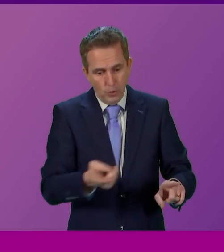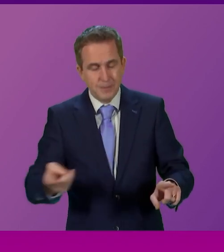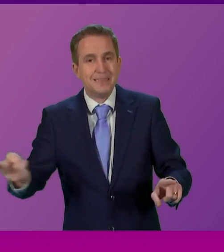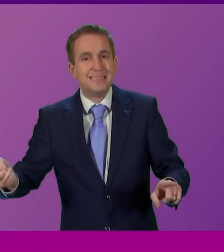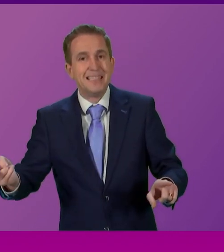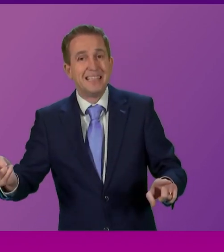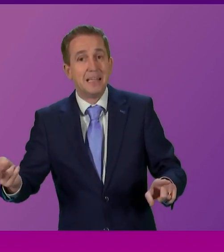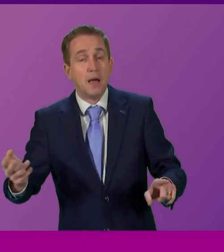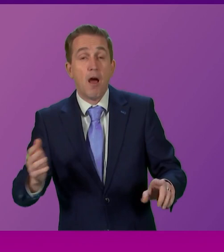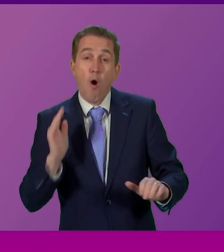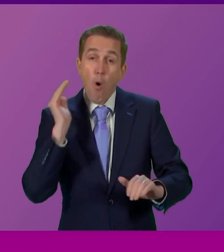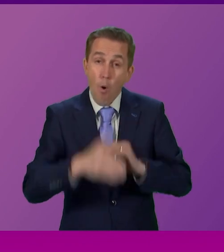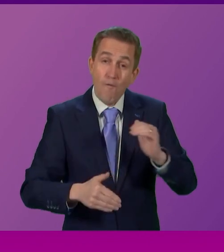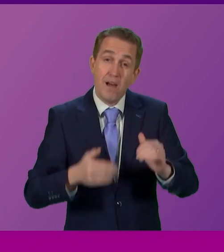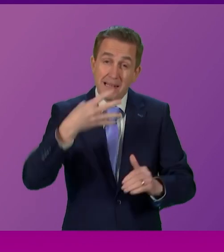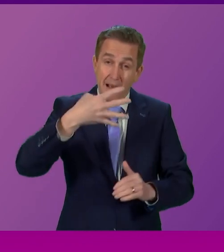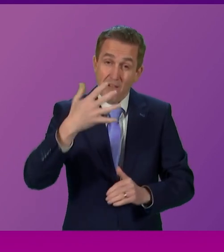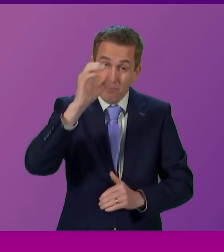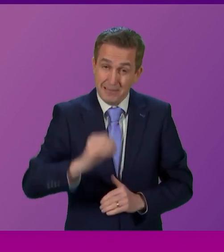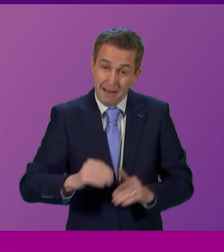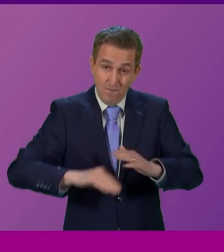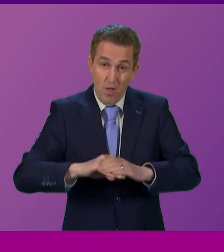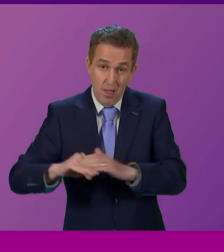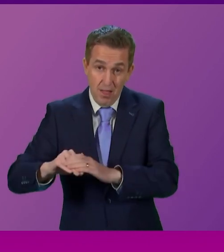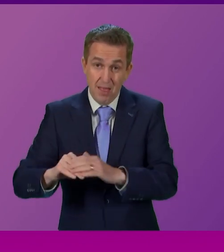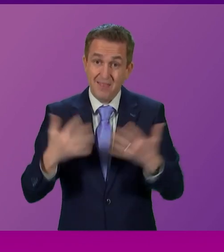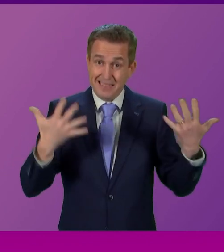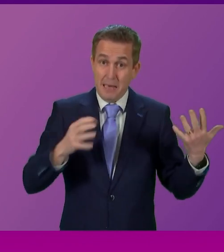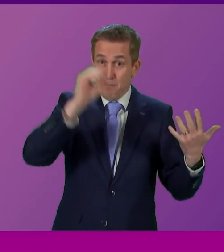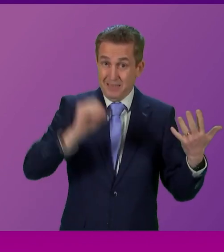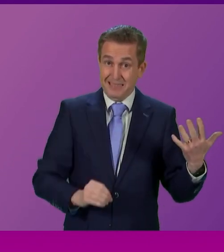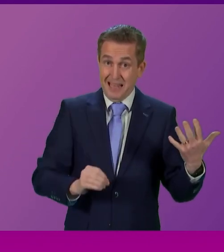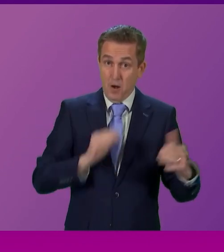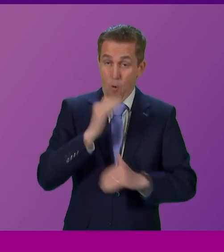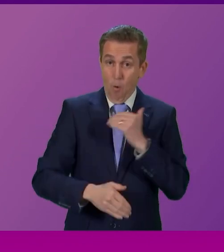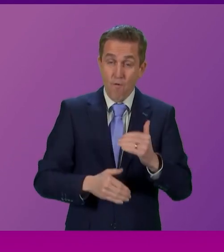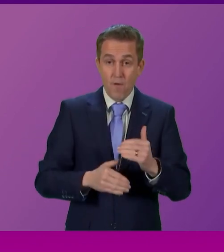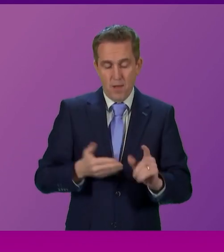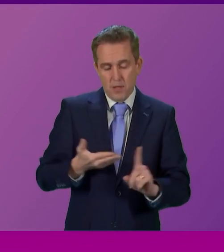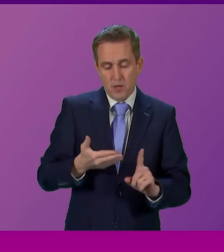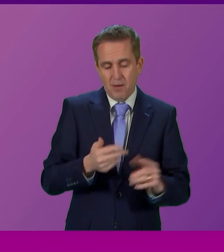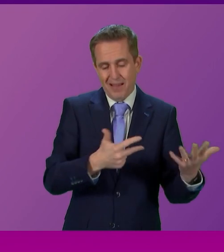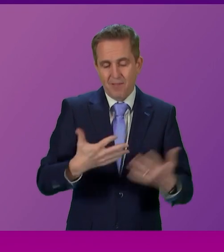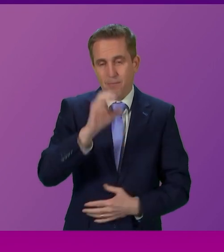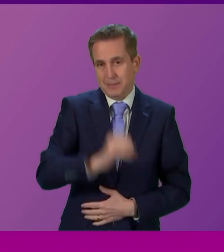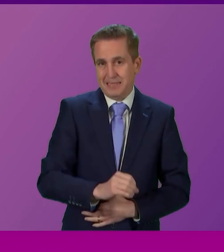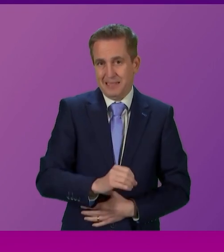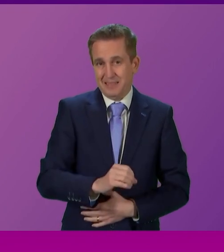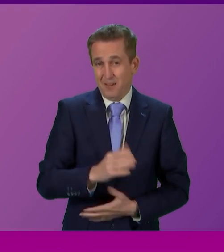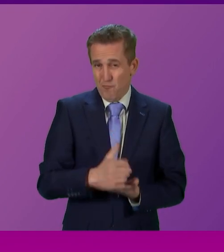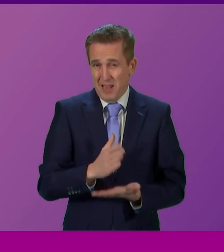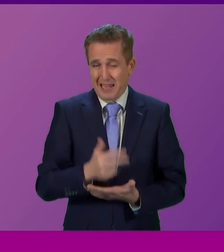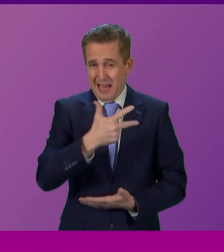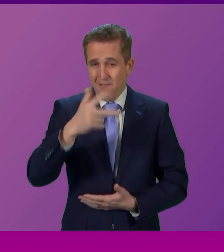hospitals were over 95%. That's 10% over the 85% rate, which is seen as the maximum figure before